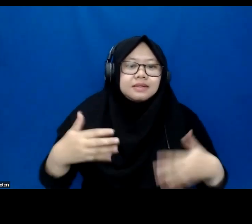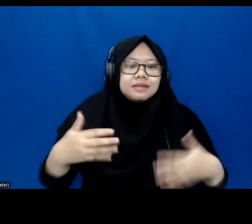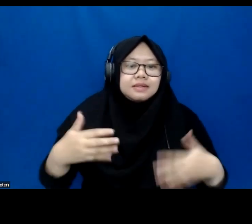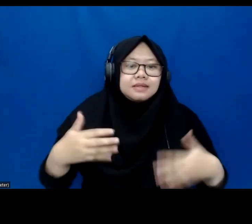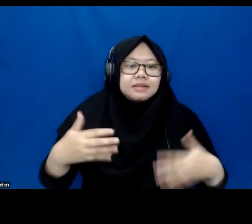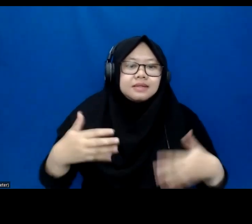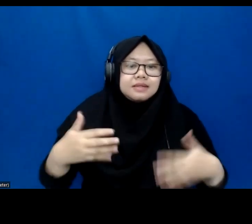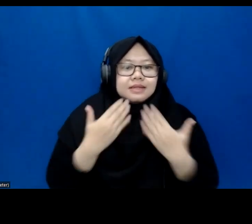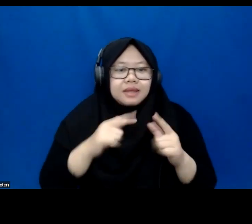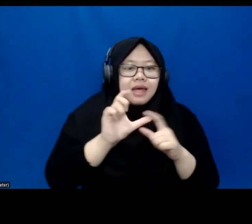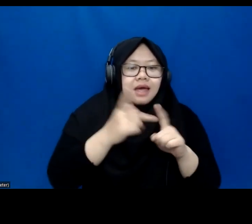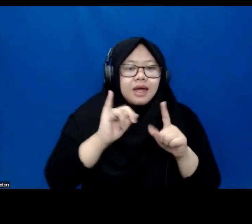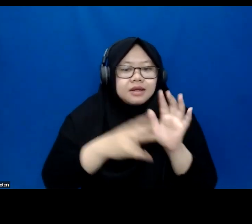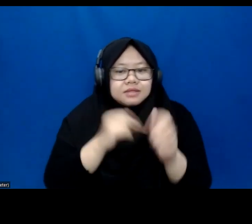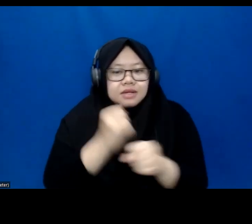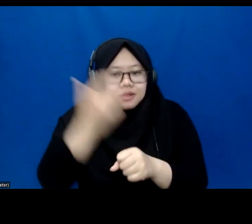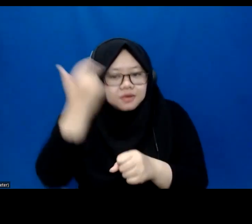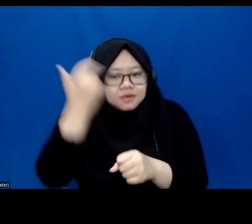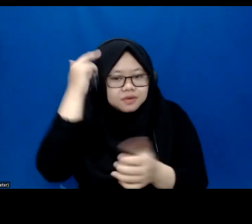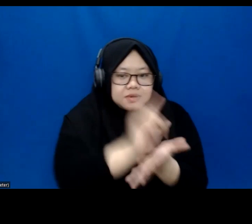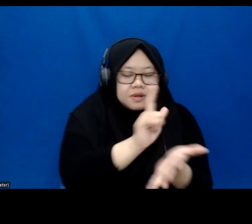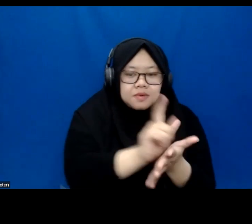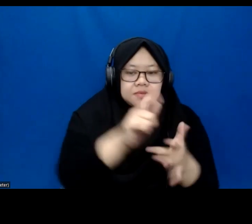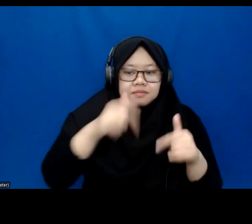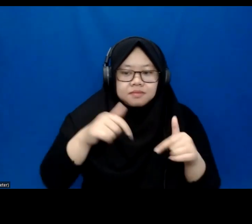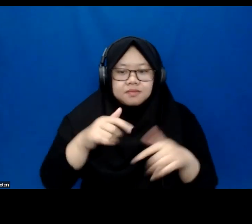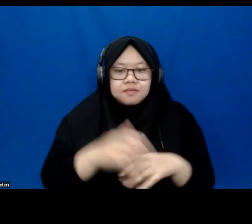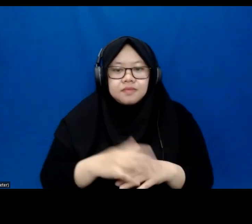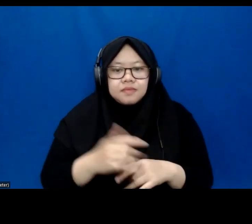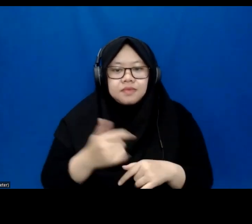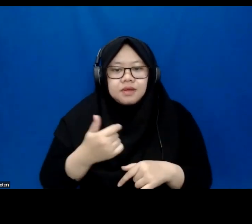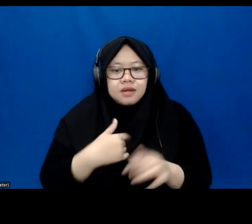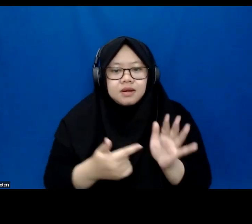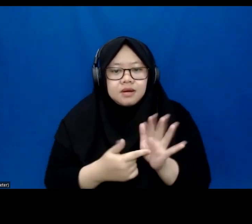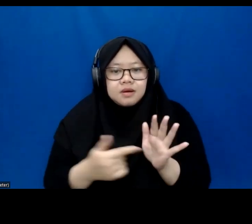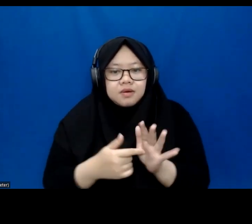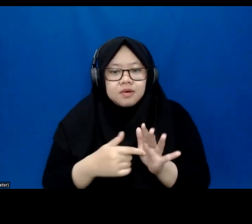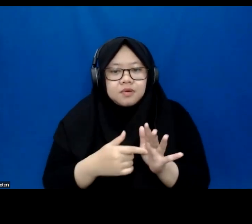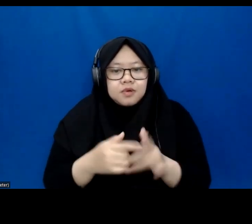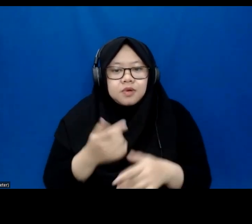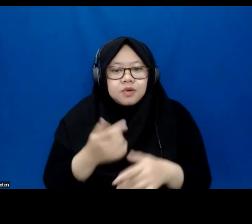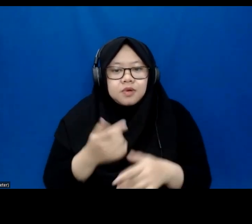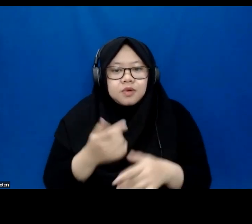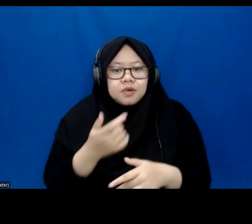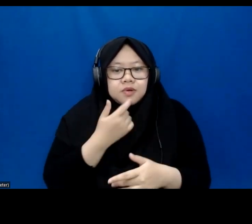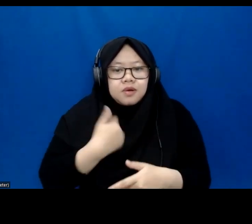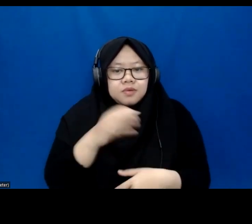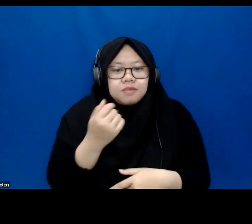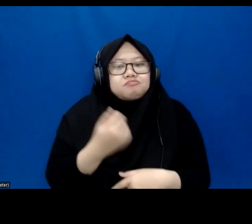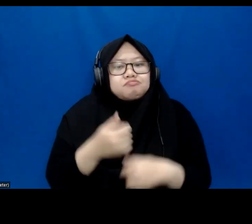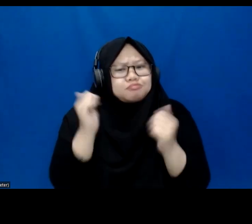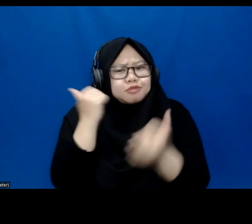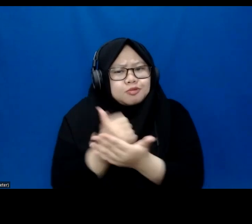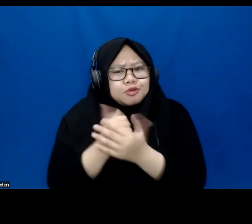timely as well. Just to pick up on and build on what you just said, Darren, I couldn't agree with you more that really the